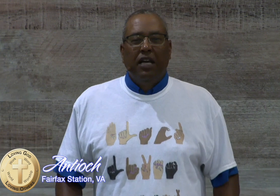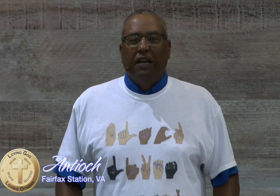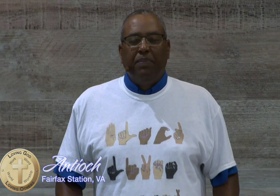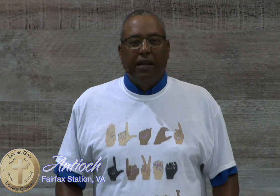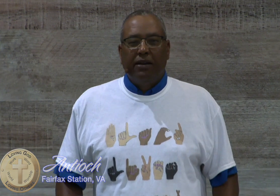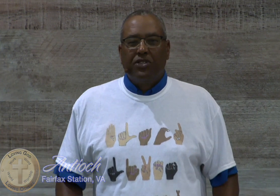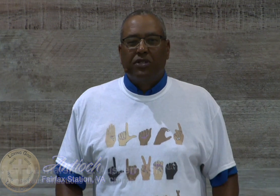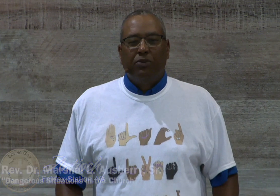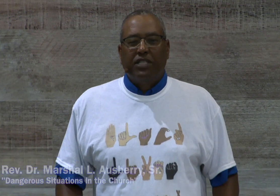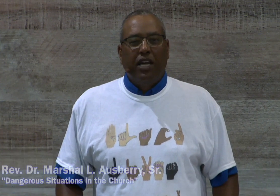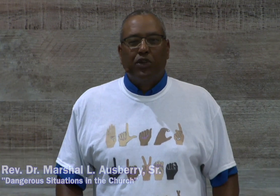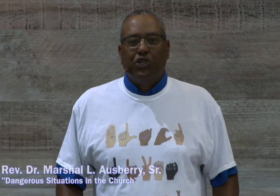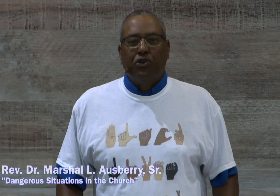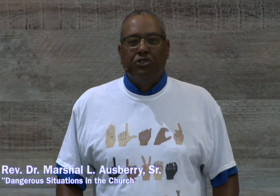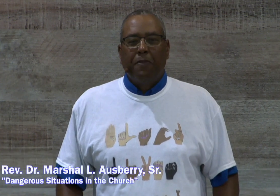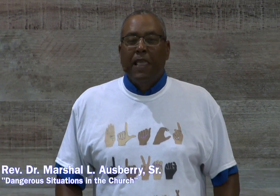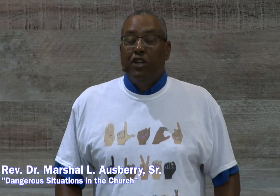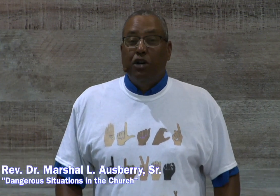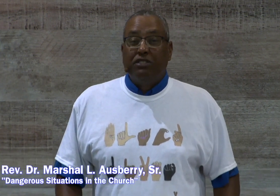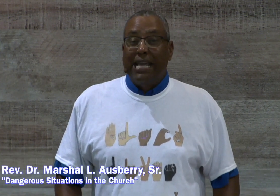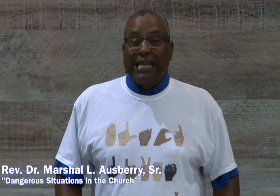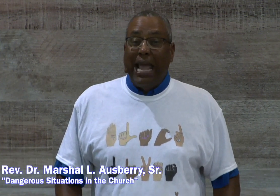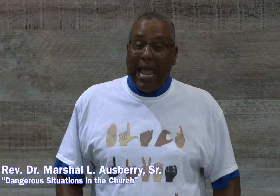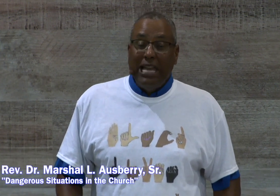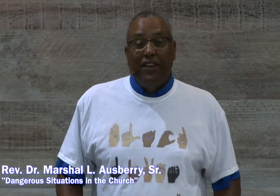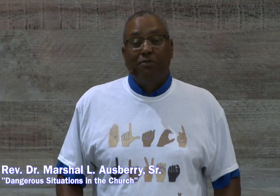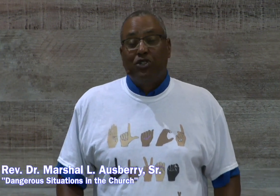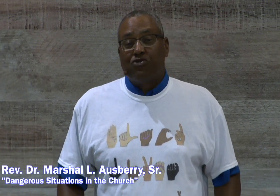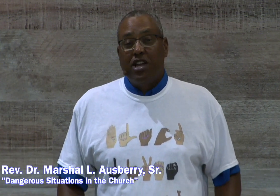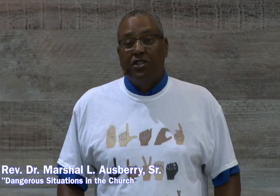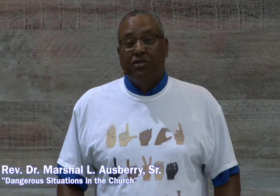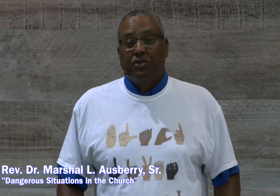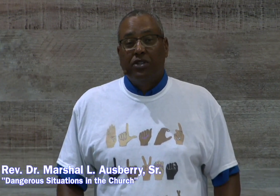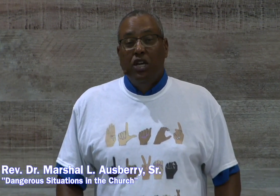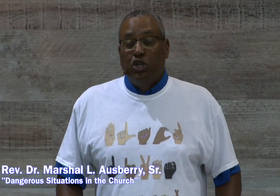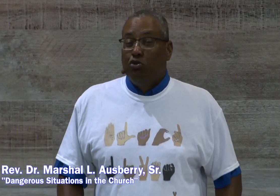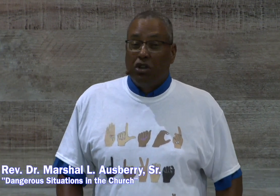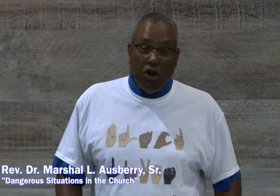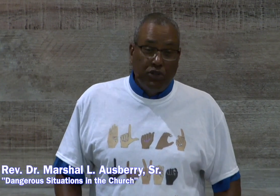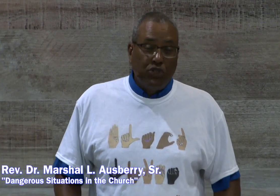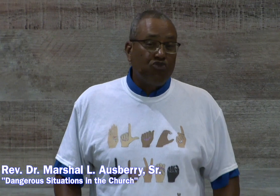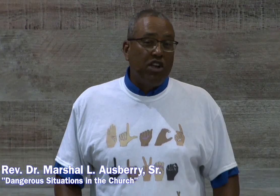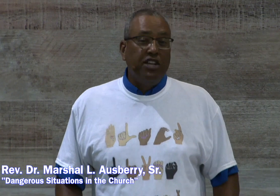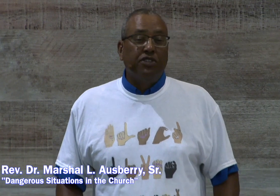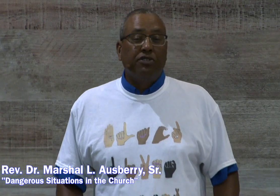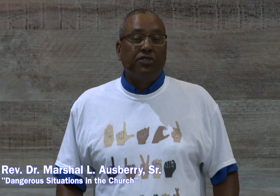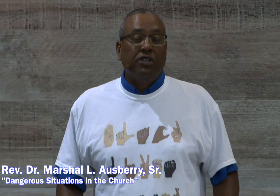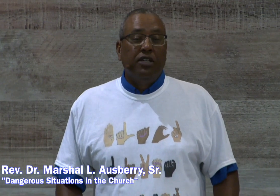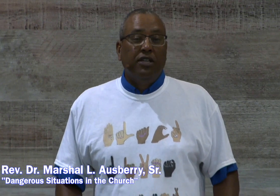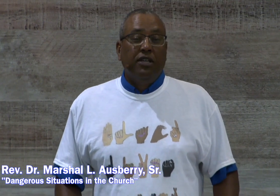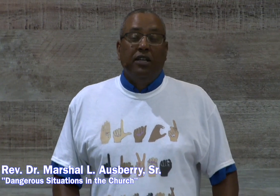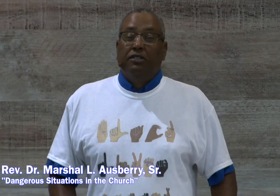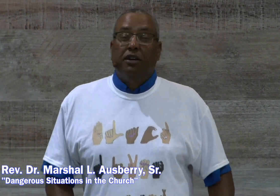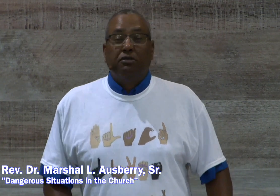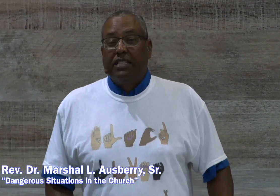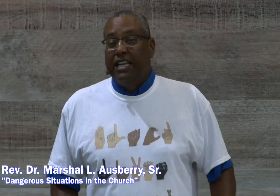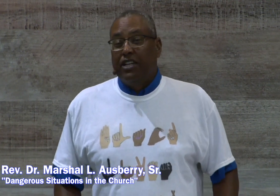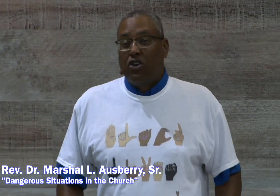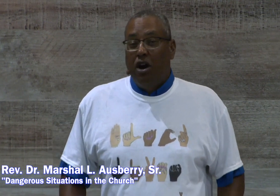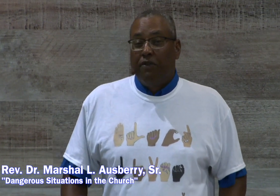parents will tell their children, don't take candy from strangers, don't talk to strangers, don't get in a car with